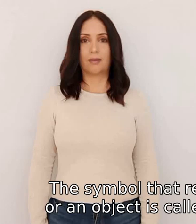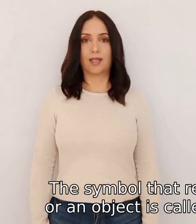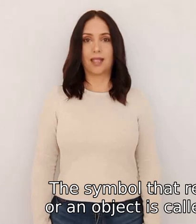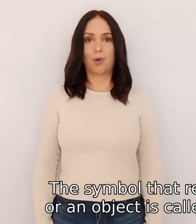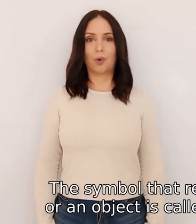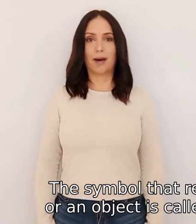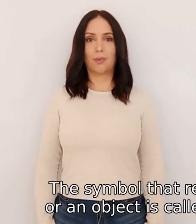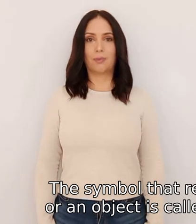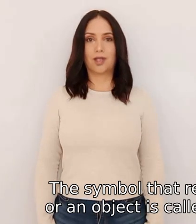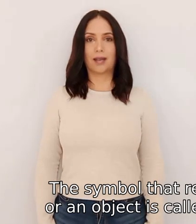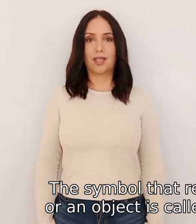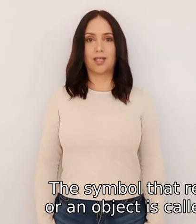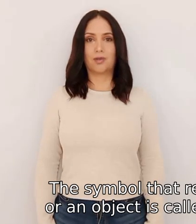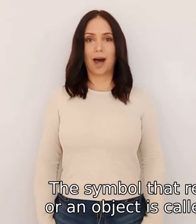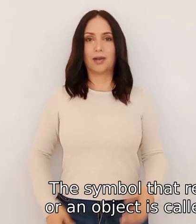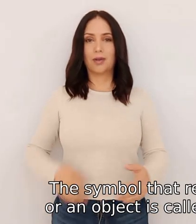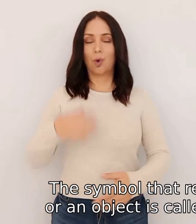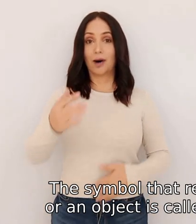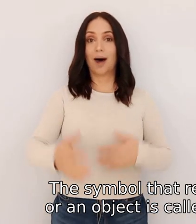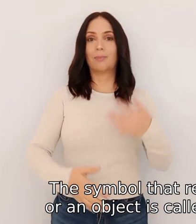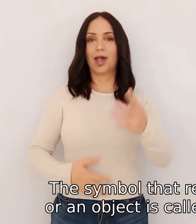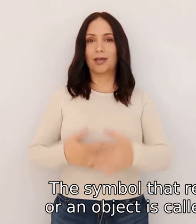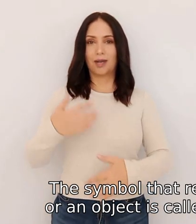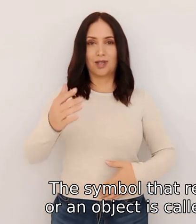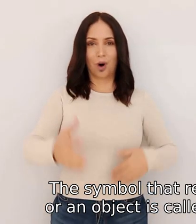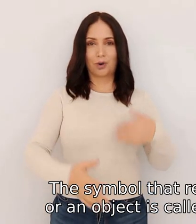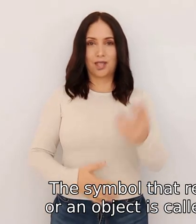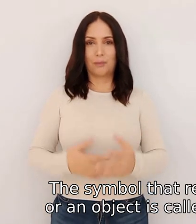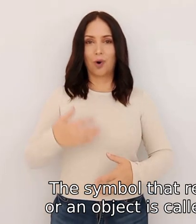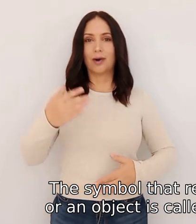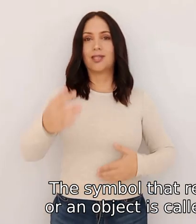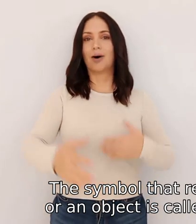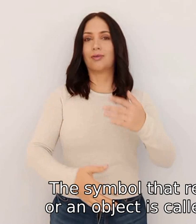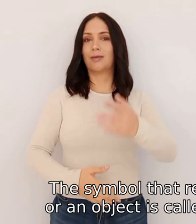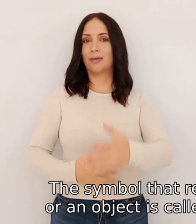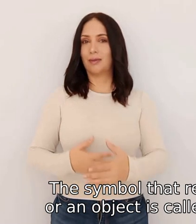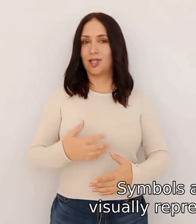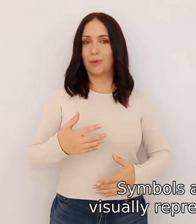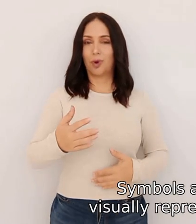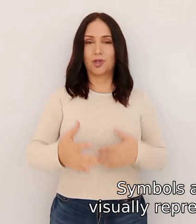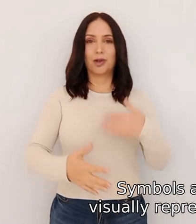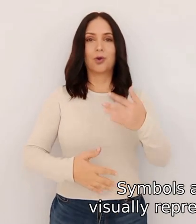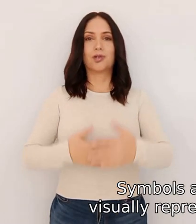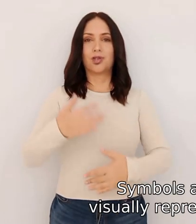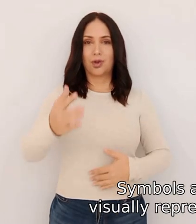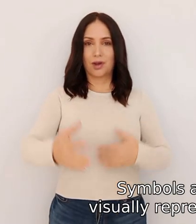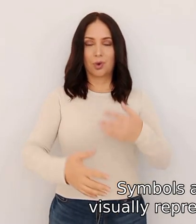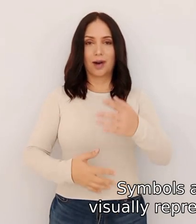the symbol that represents a subject or an object is called a symbol itself symbols are used to visually